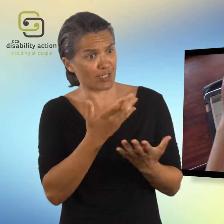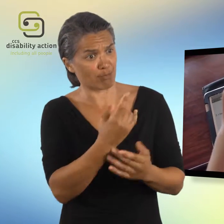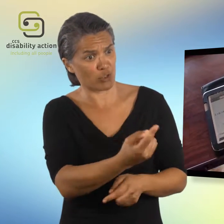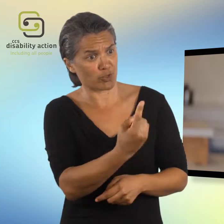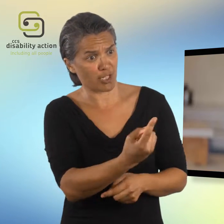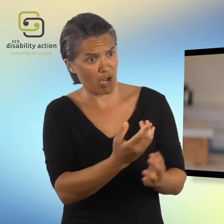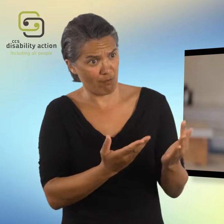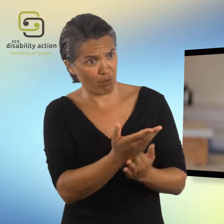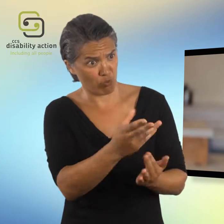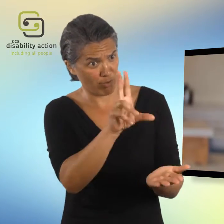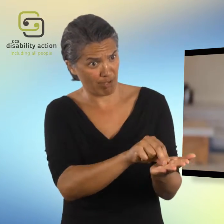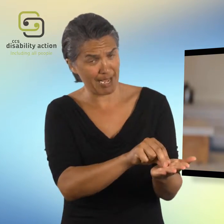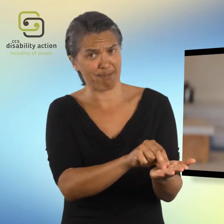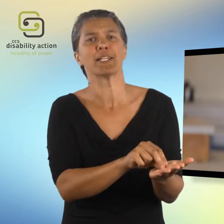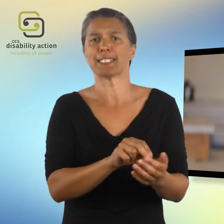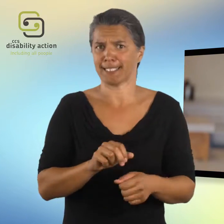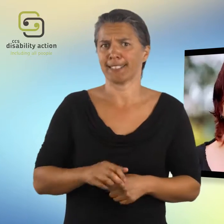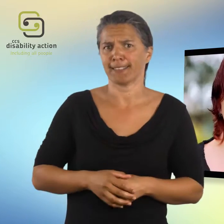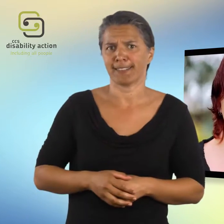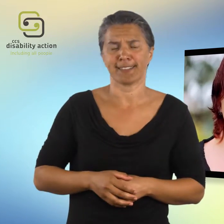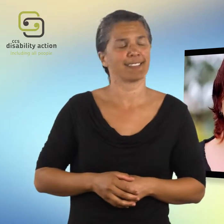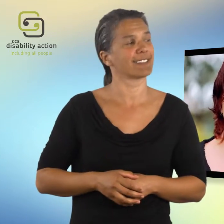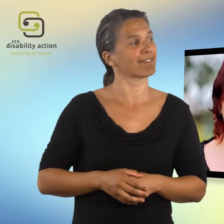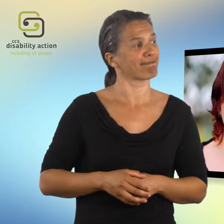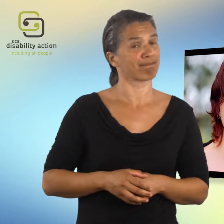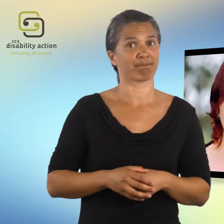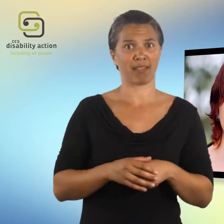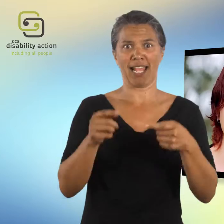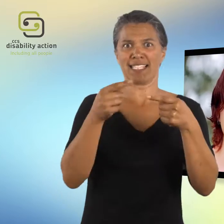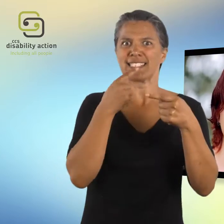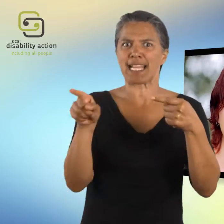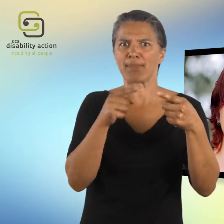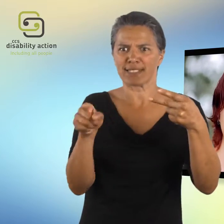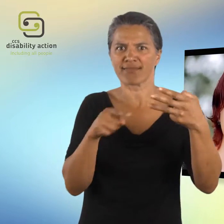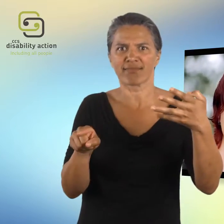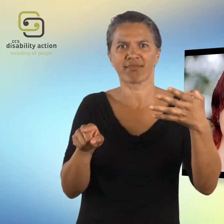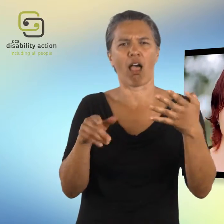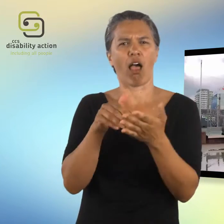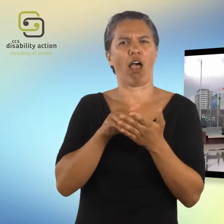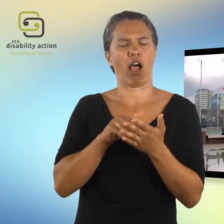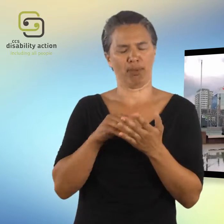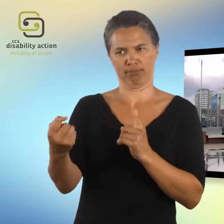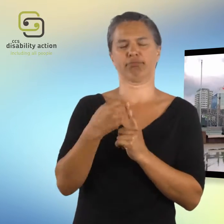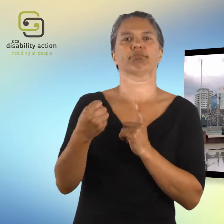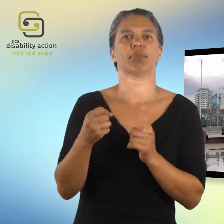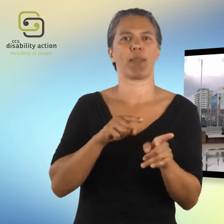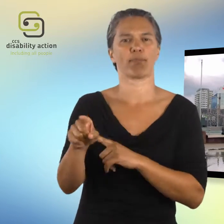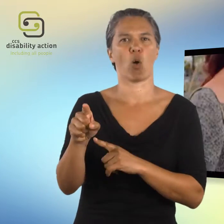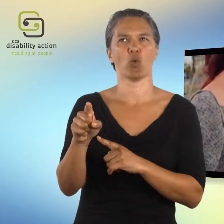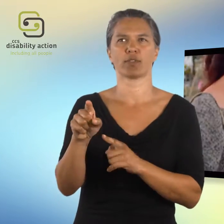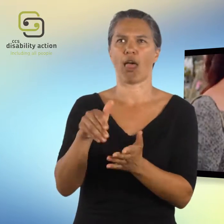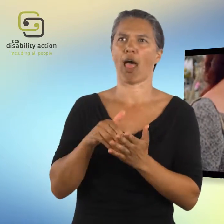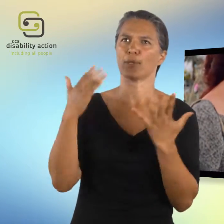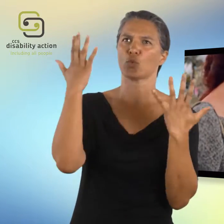to express yourself through the app version? Yes. It was actually the statements that they had there that stood out to me the most. Now they made me think